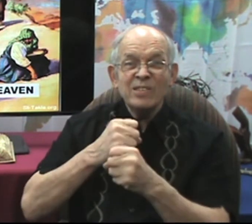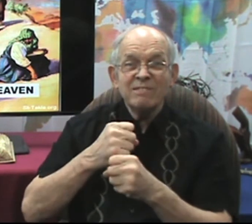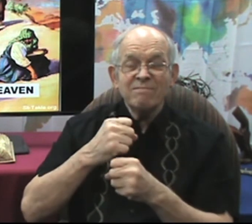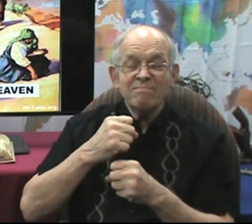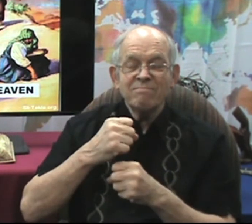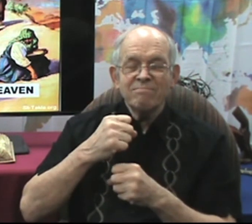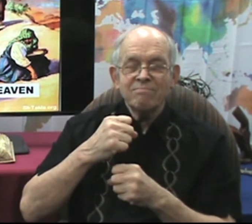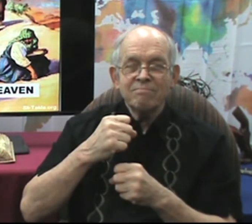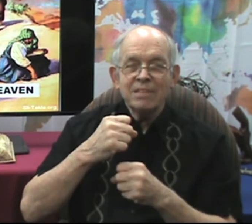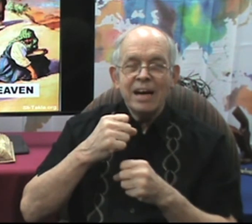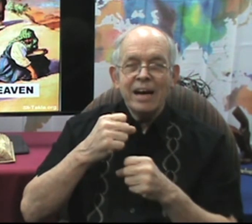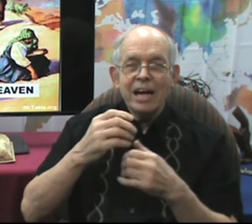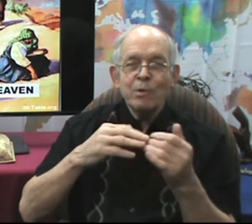Anyway.